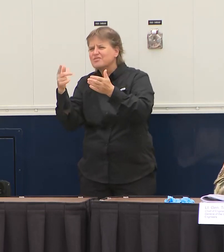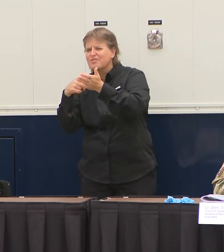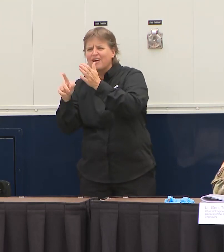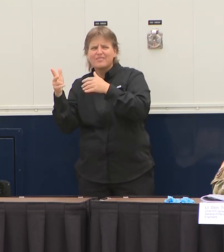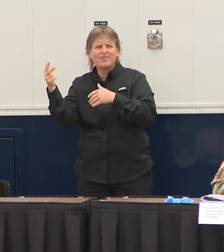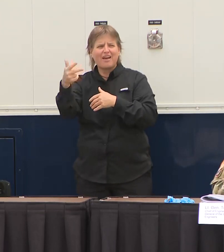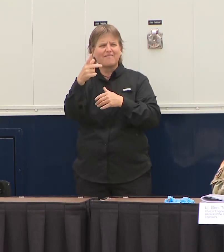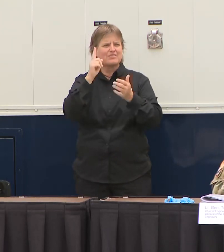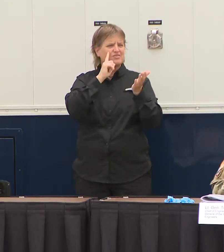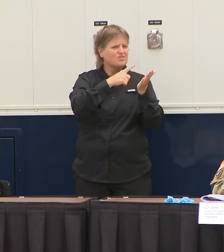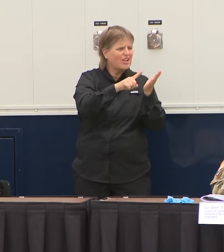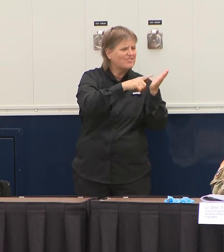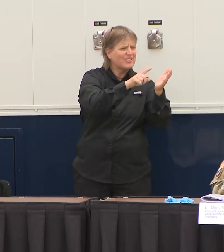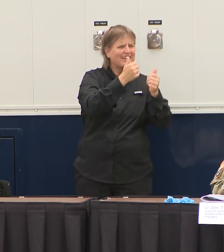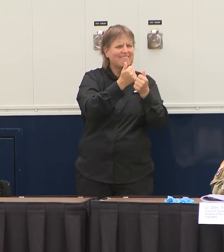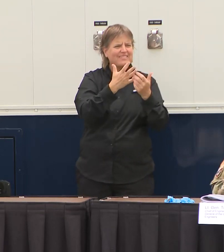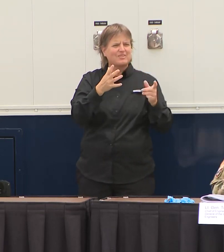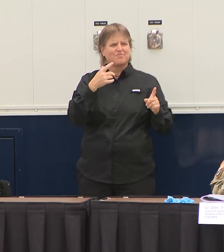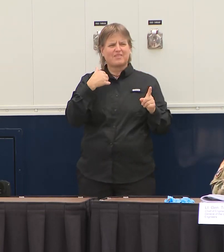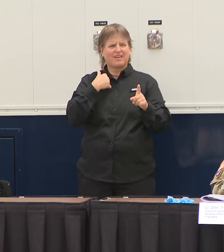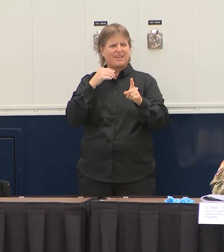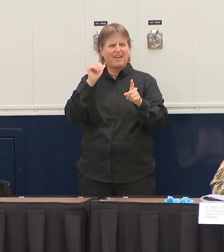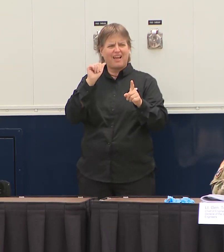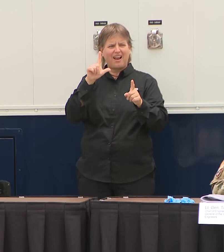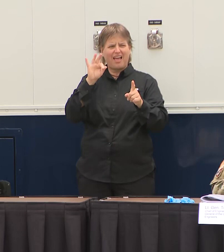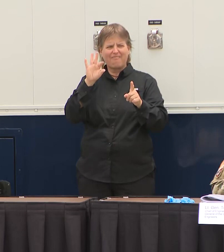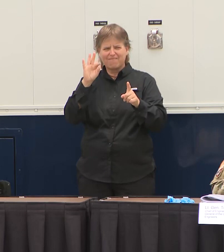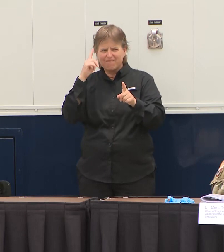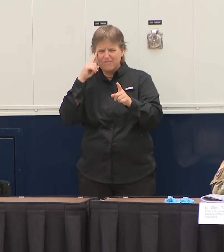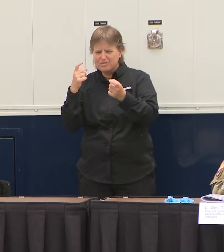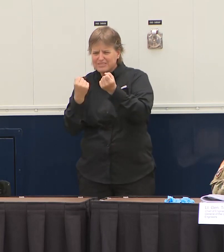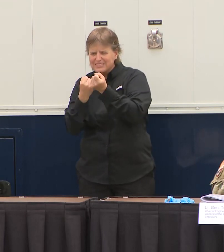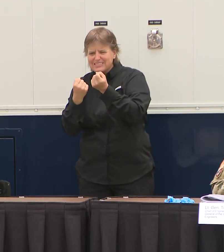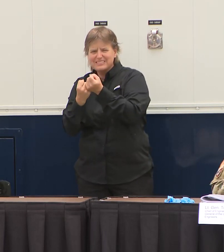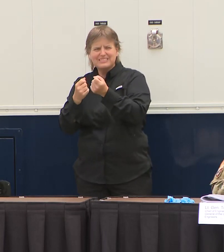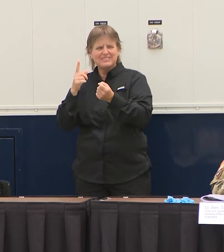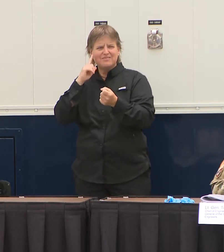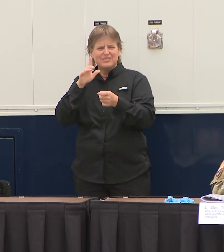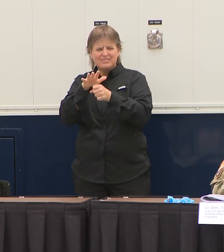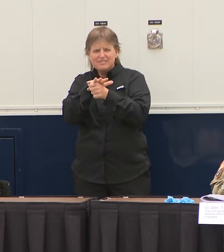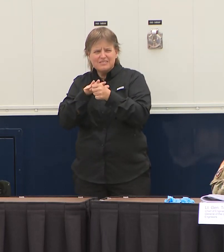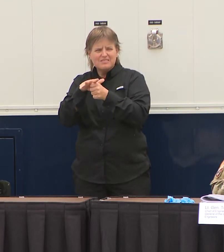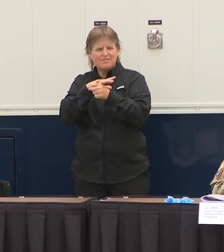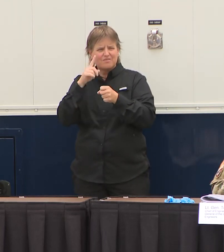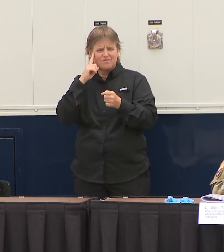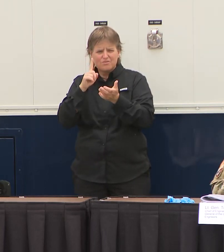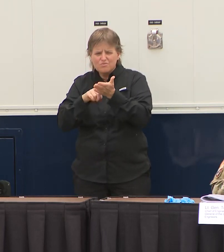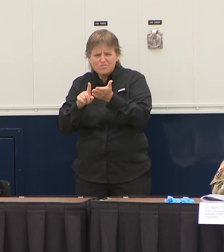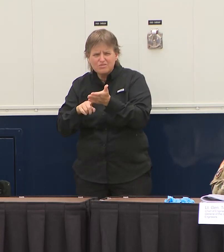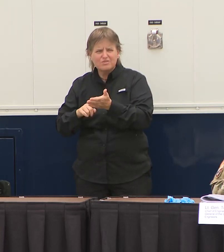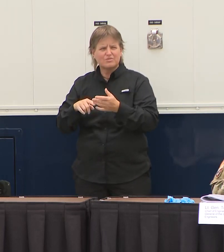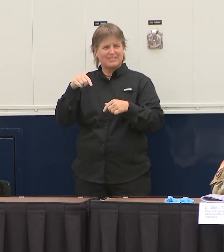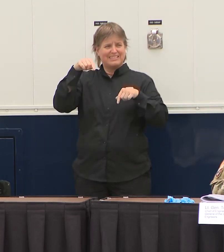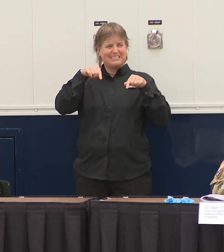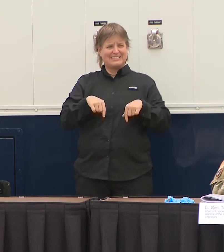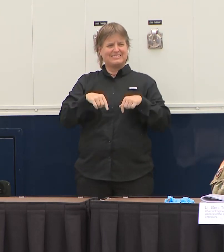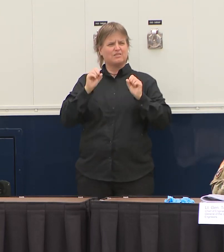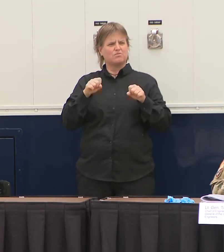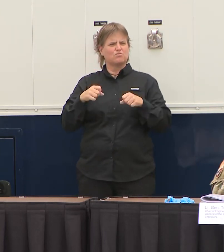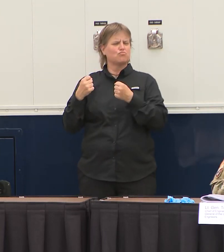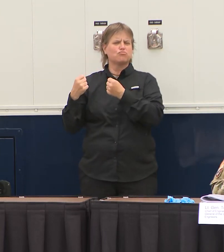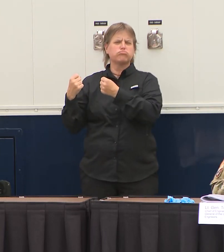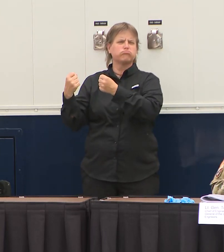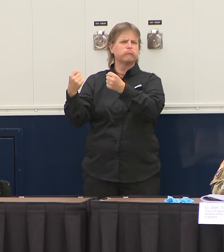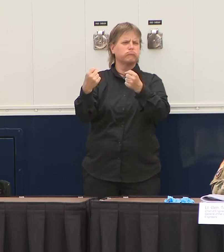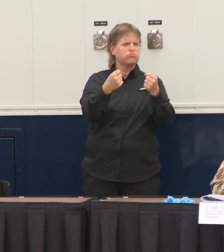spreading in those facilities to see if staff has them you don't even need to test everyone if you get representative samples then you could see if it's